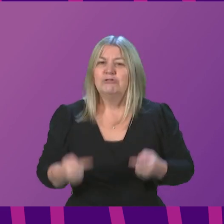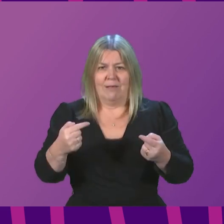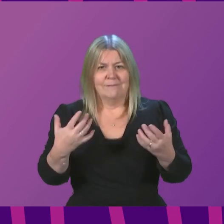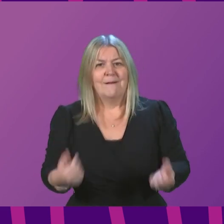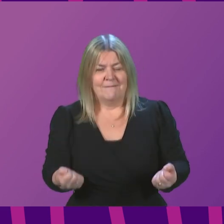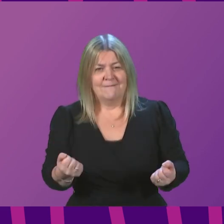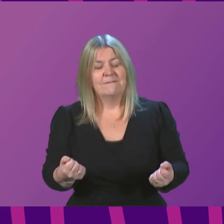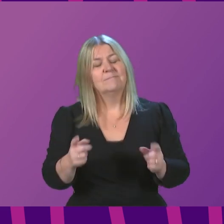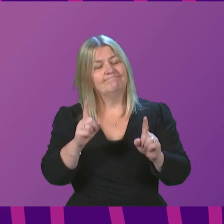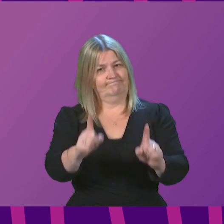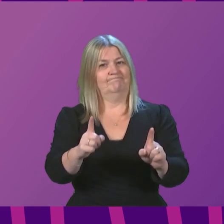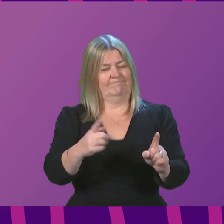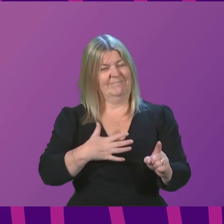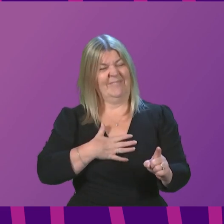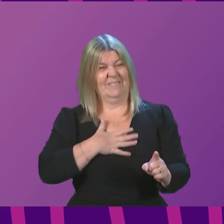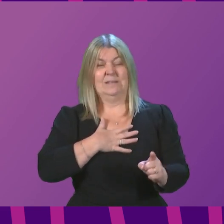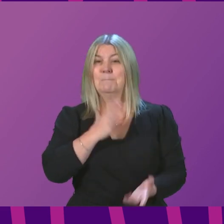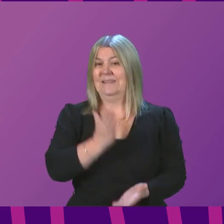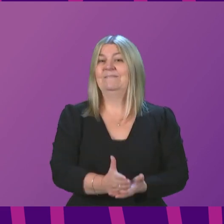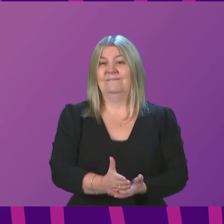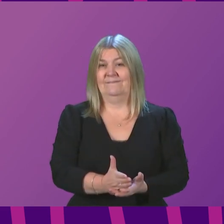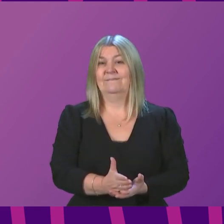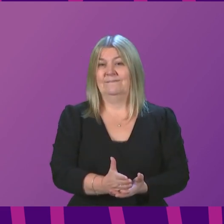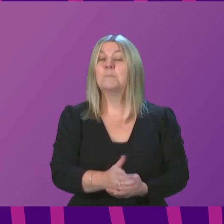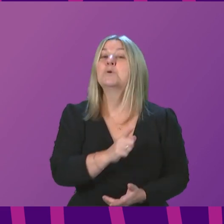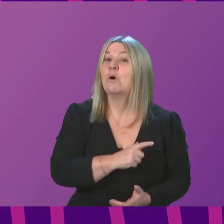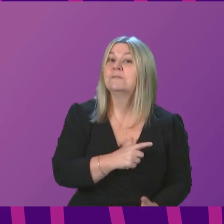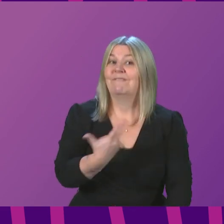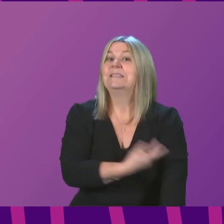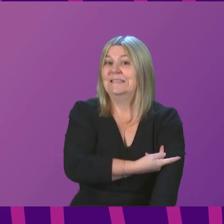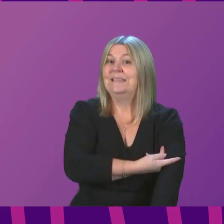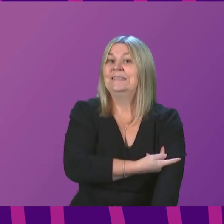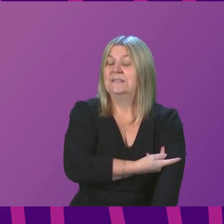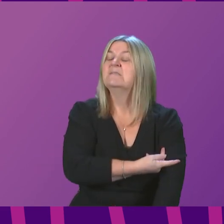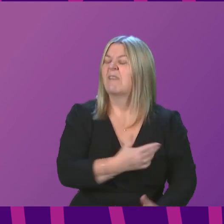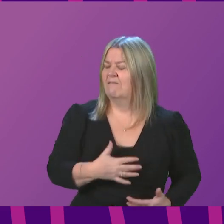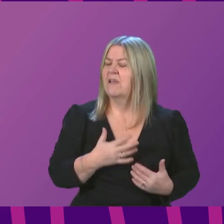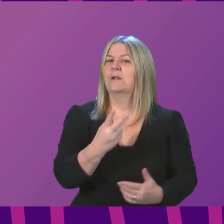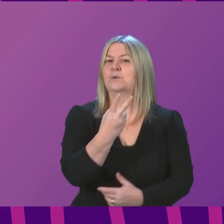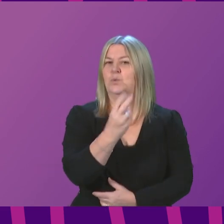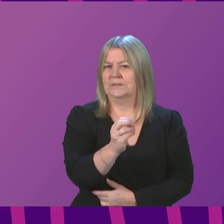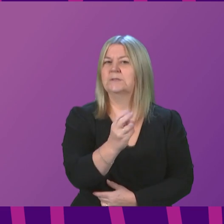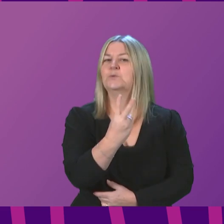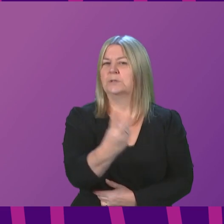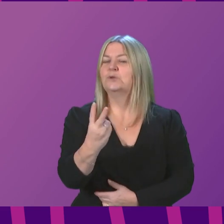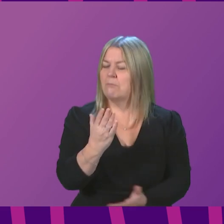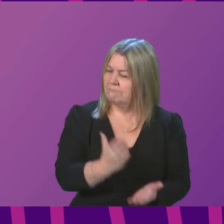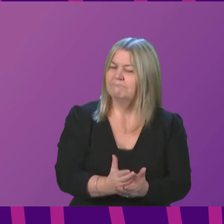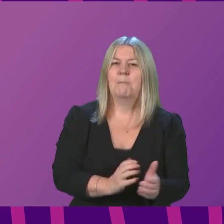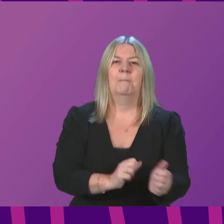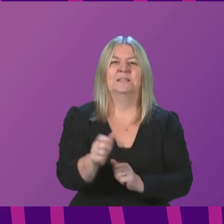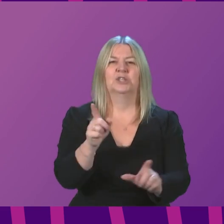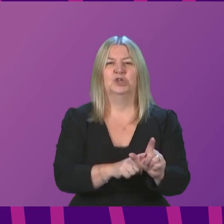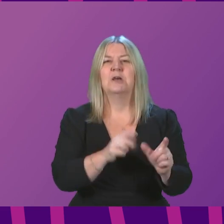firmly believe, largely because of vaccination, that 2022 will be a better year. Let me